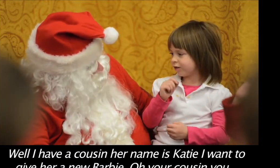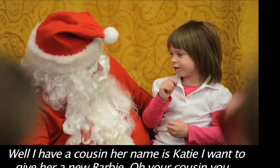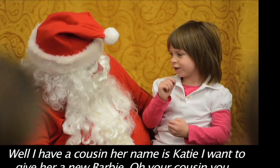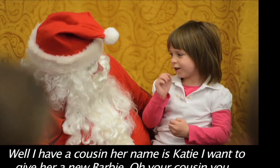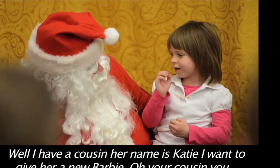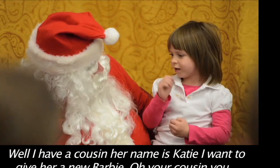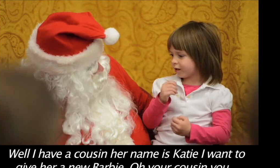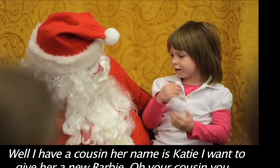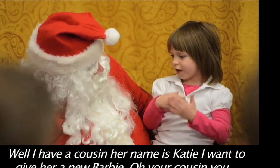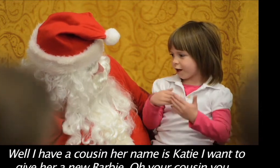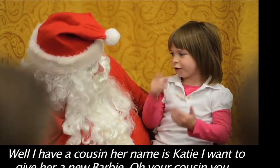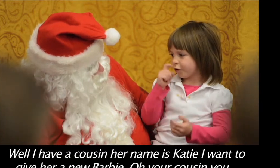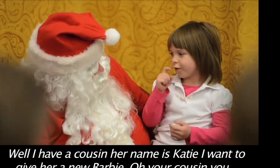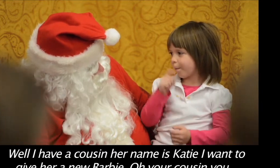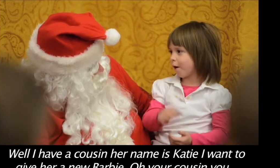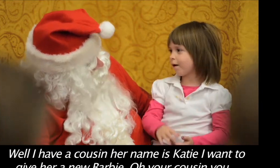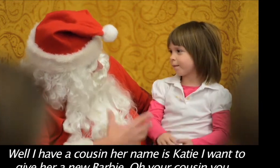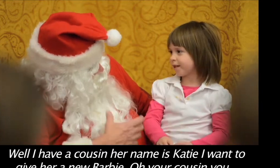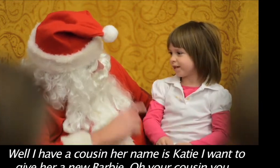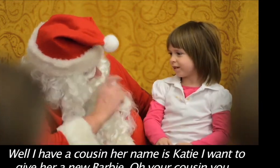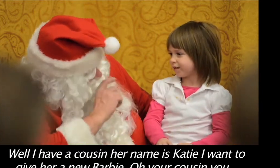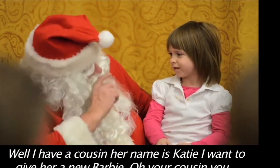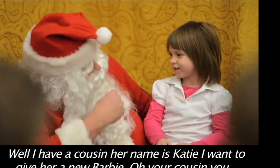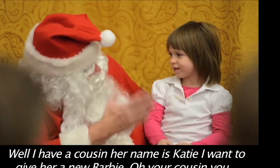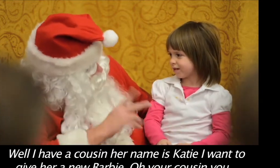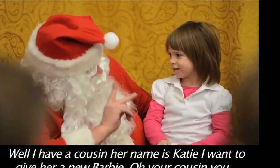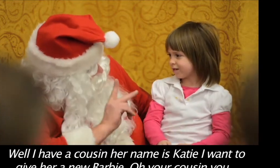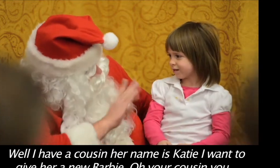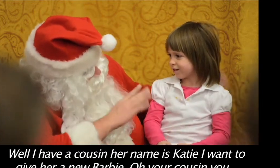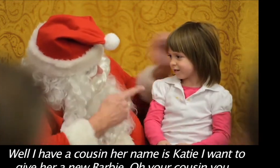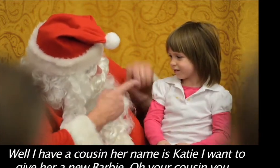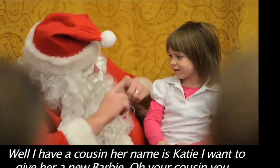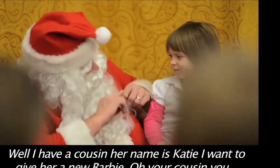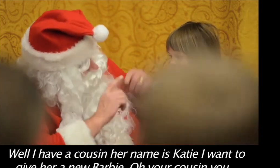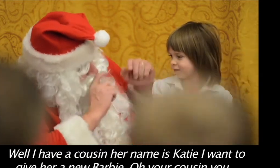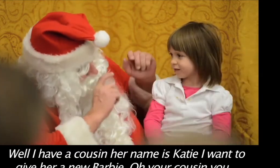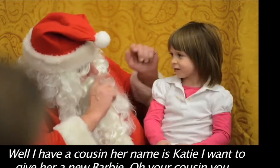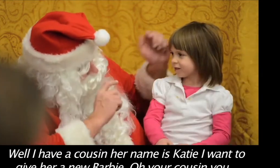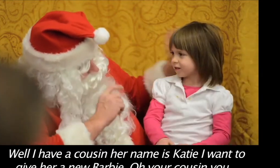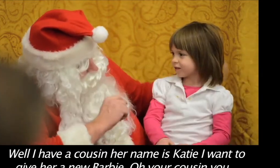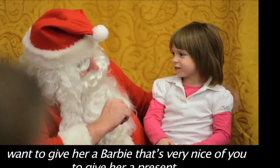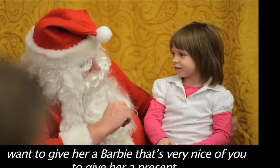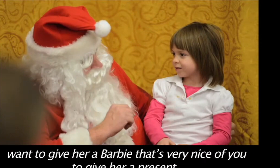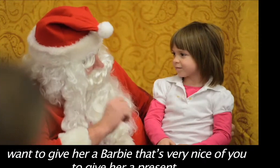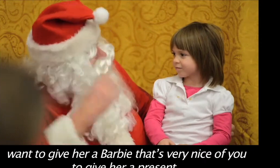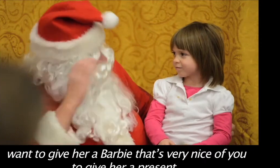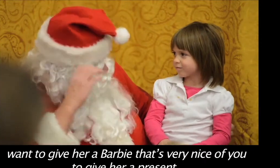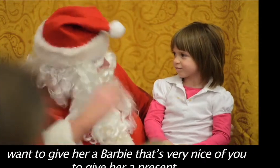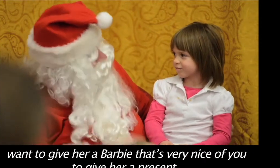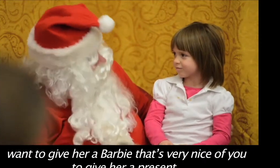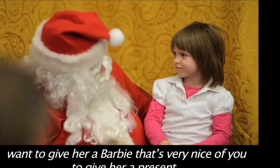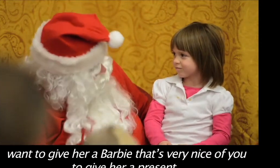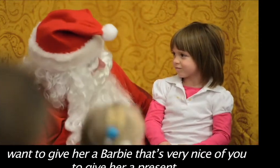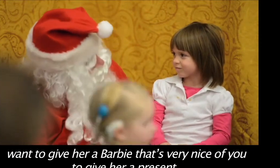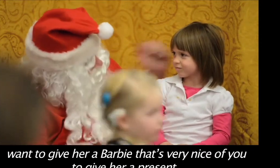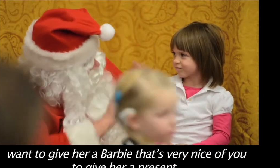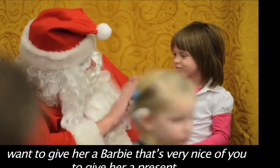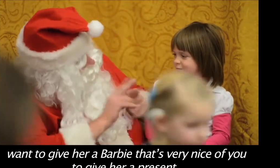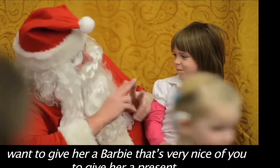a new apartment. Thanks. Oh, your cousin? You're going to give her a party? That's very nice of you to give